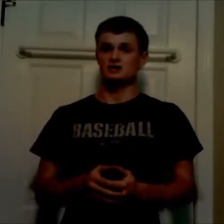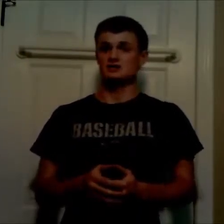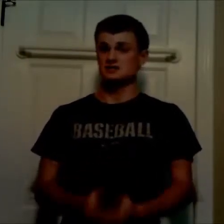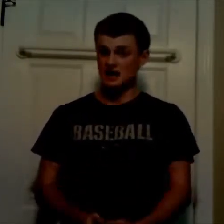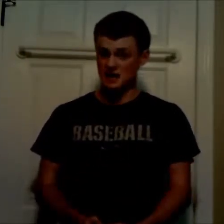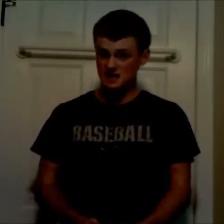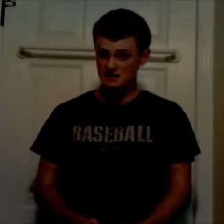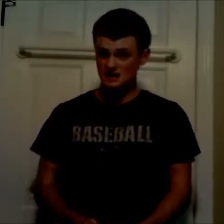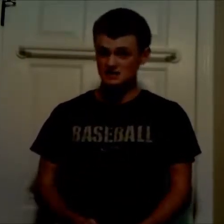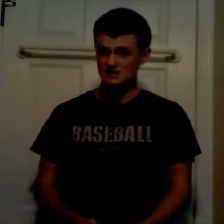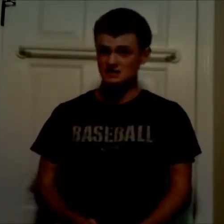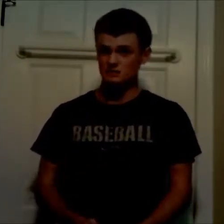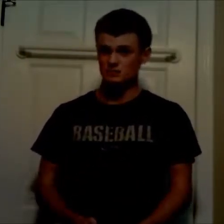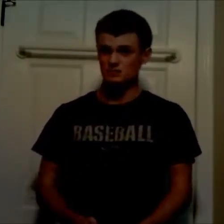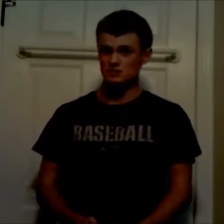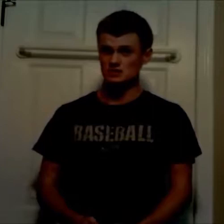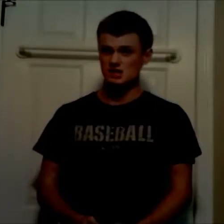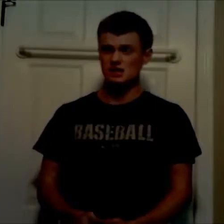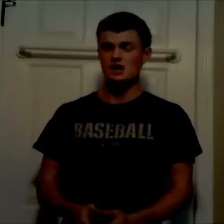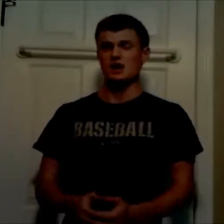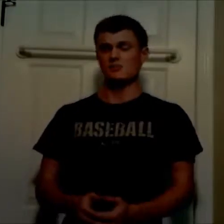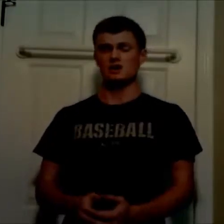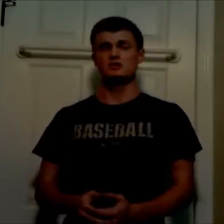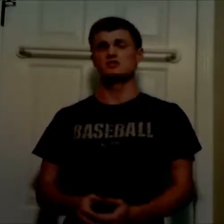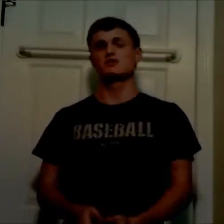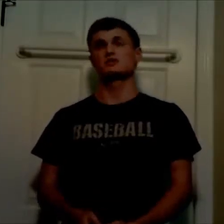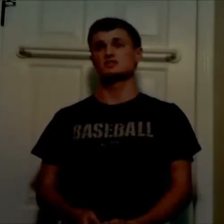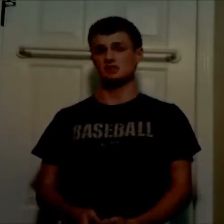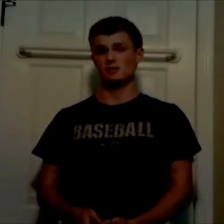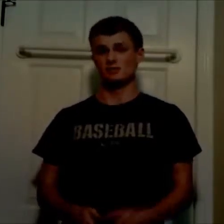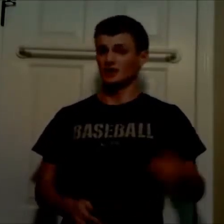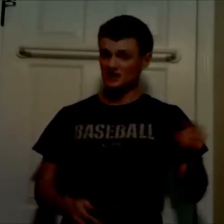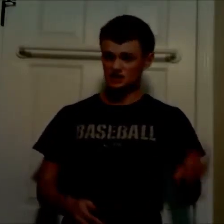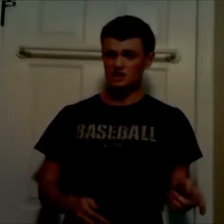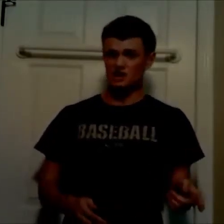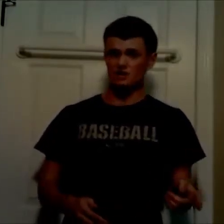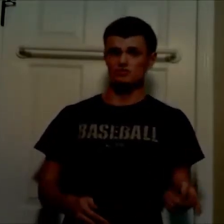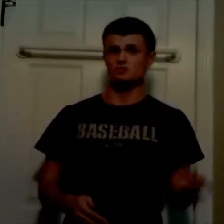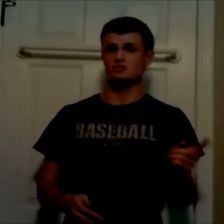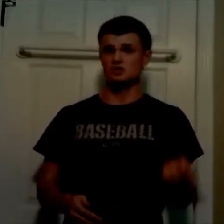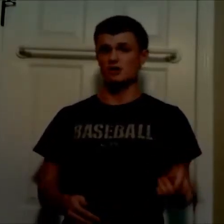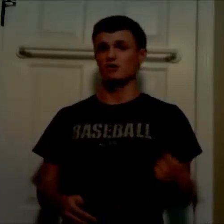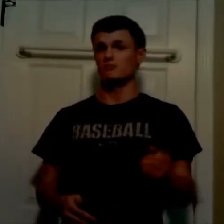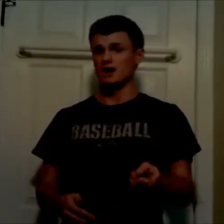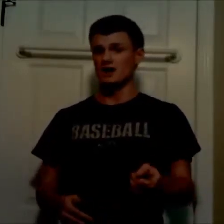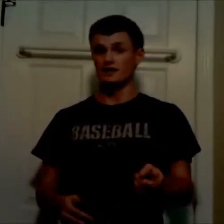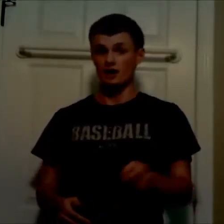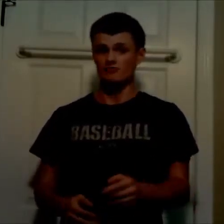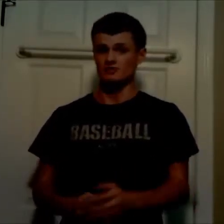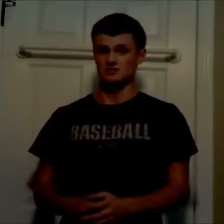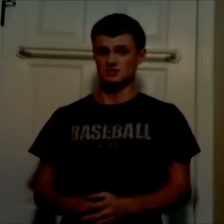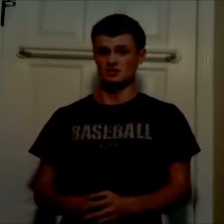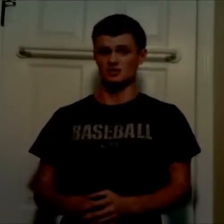stays as of December release date, in my opinion, are very slim. The Last Jedi was supposed to come out in May of this year.